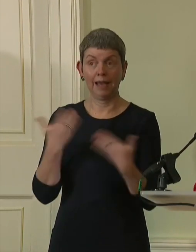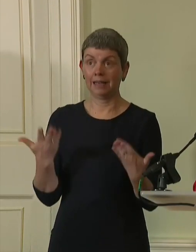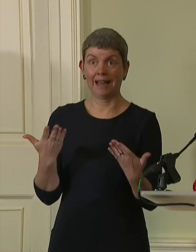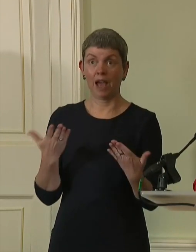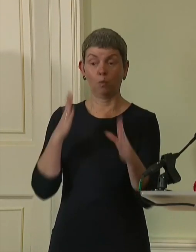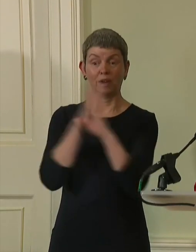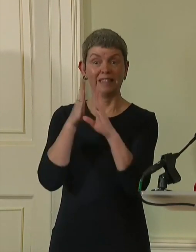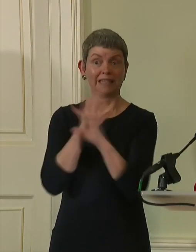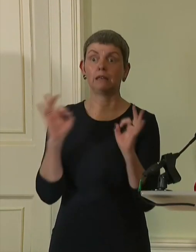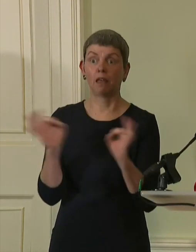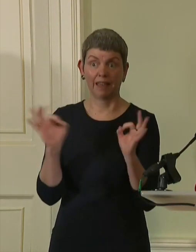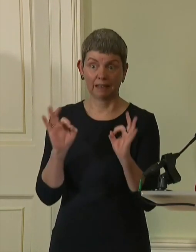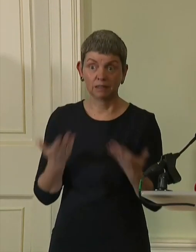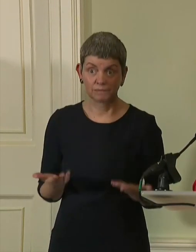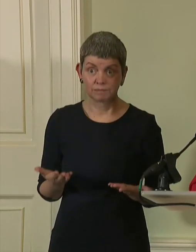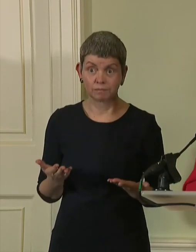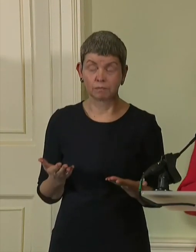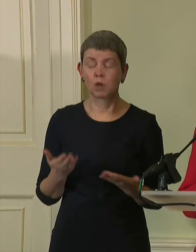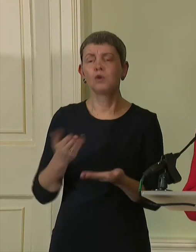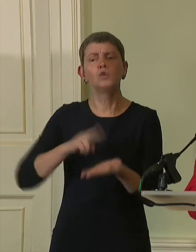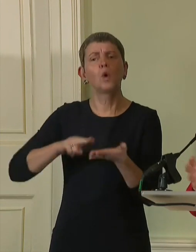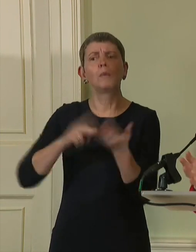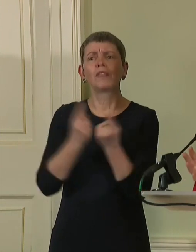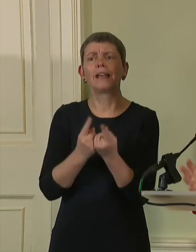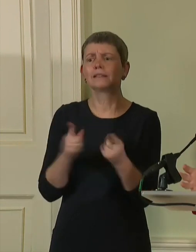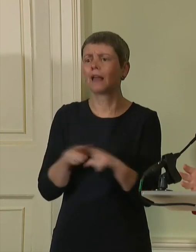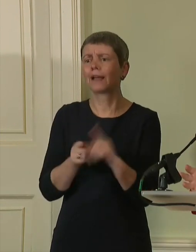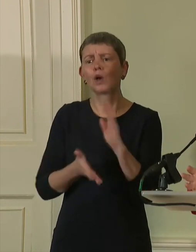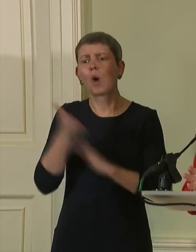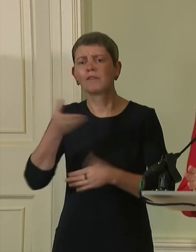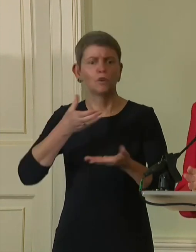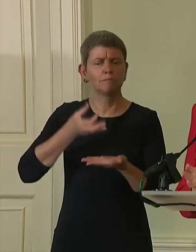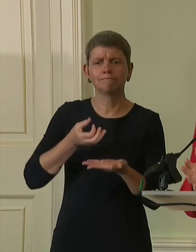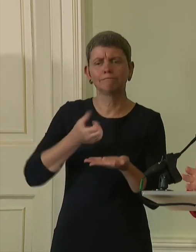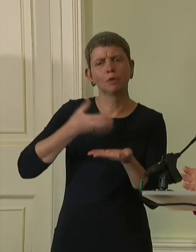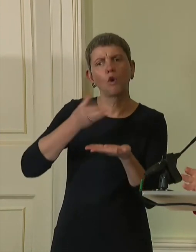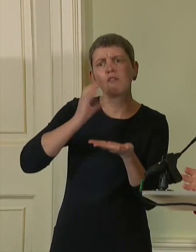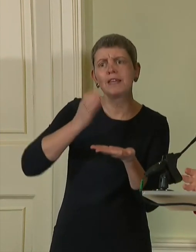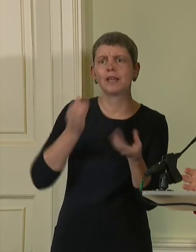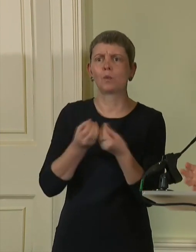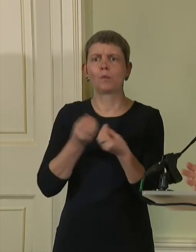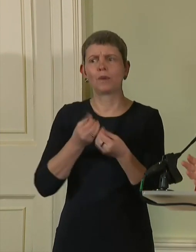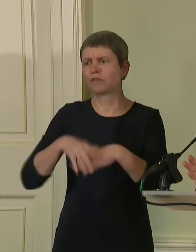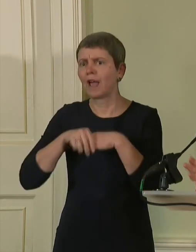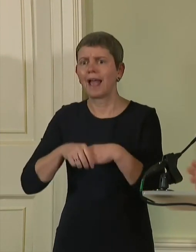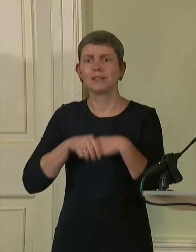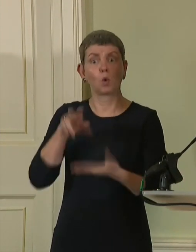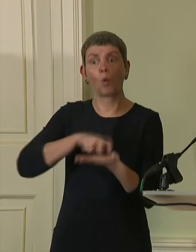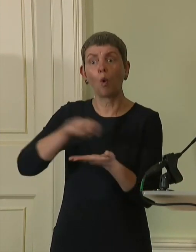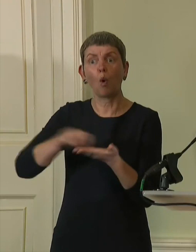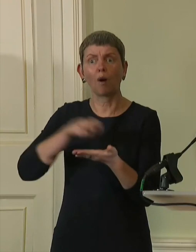privacy. Even ordinary stuff that most people take for granted like going for a coffee with friends or for a walk on your own becomes